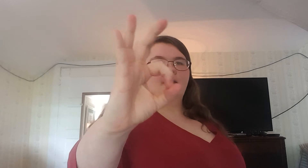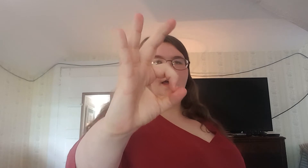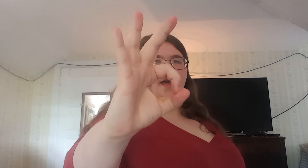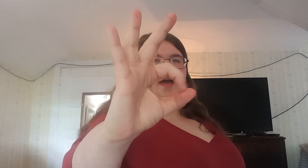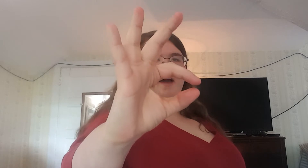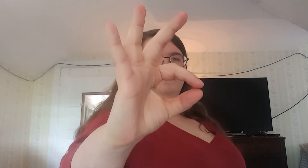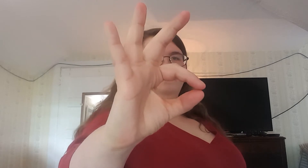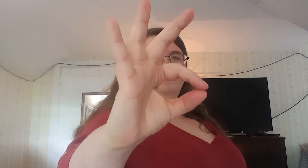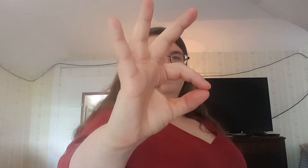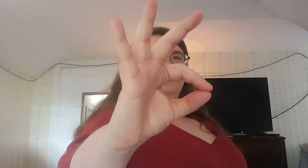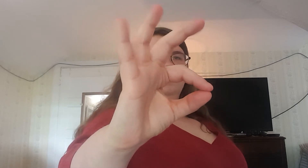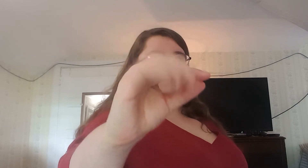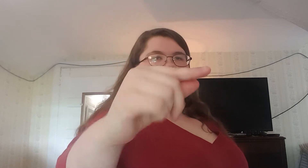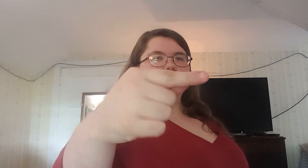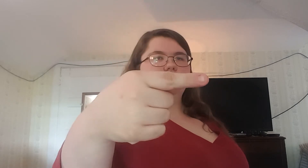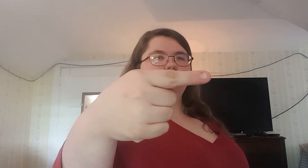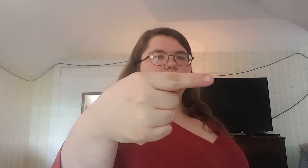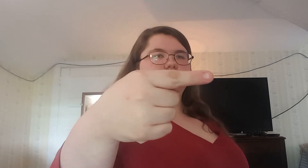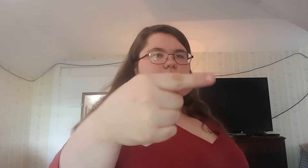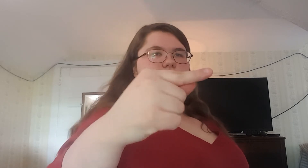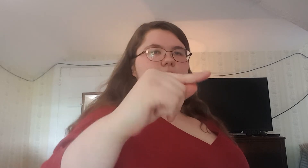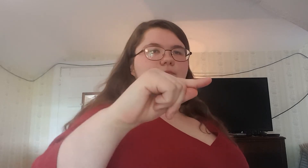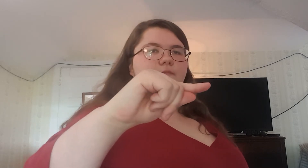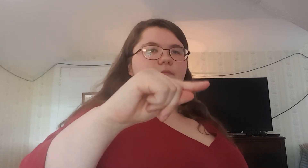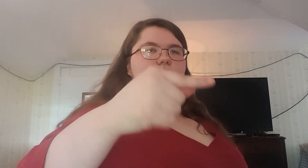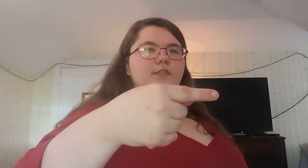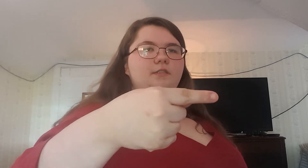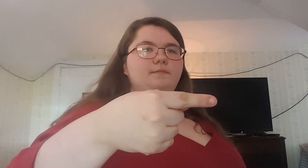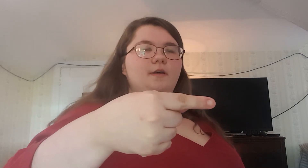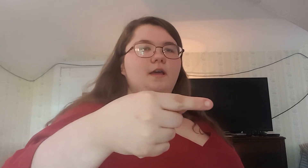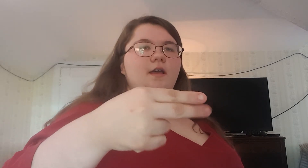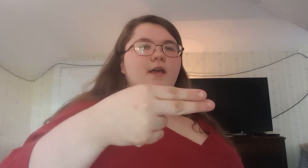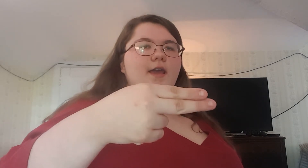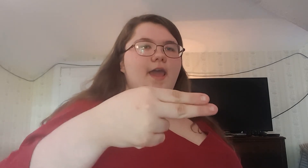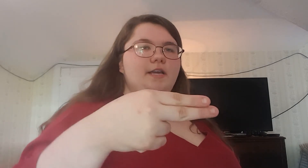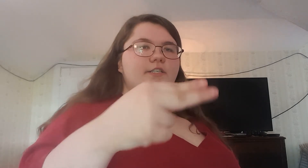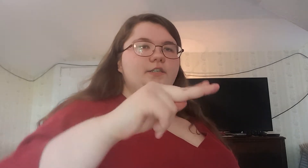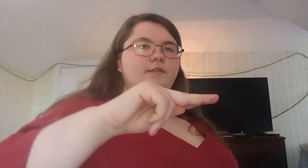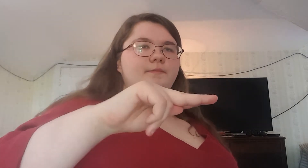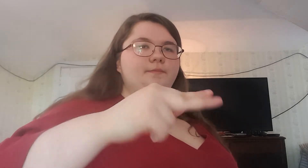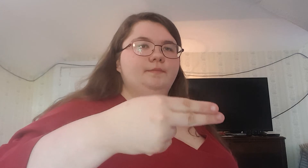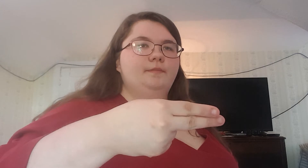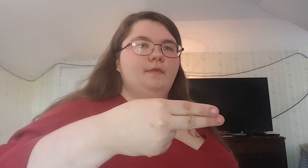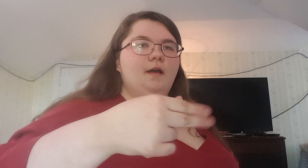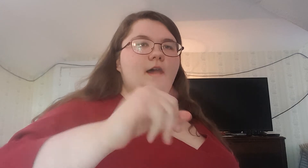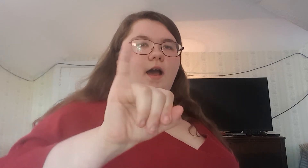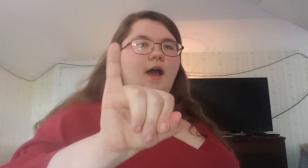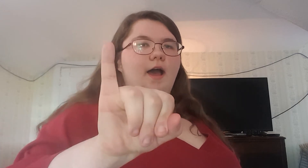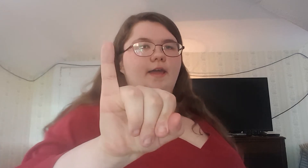F, G, H, I,